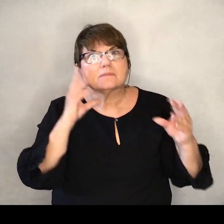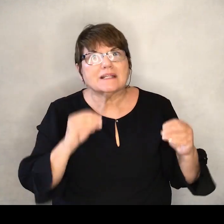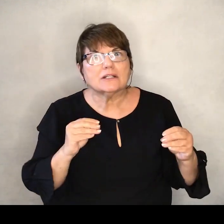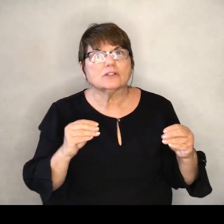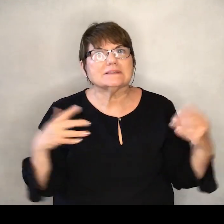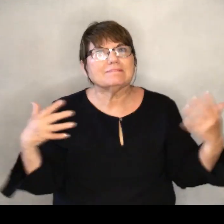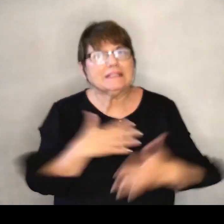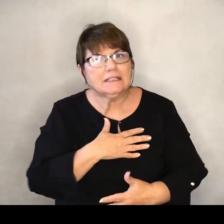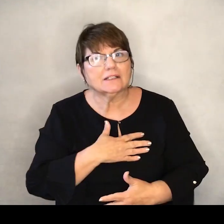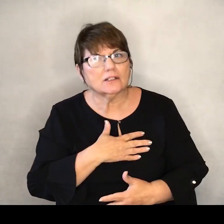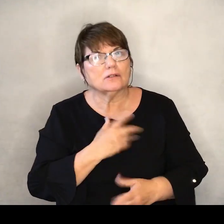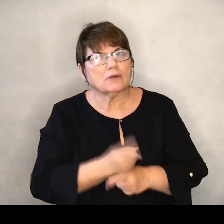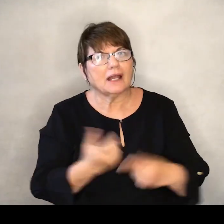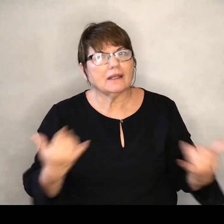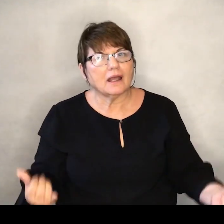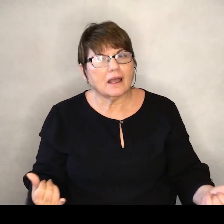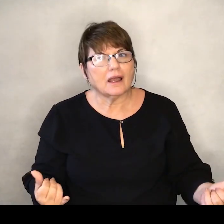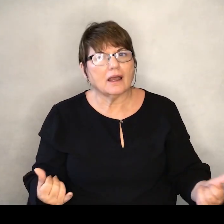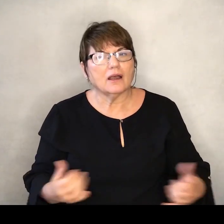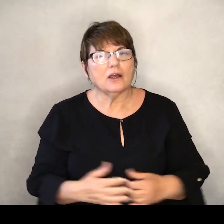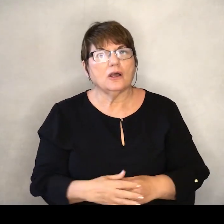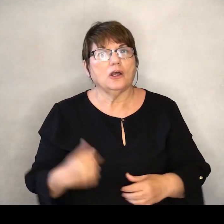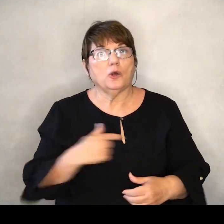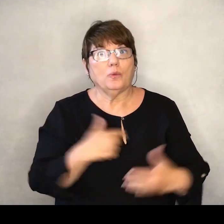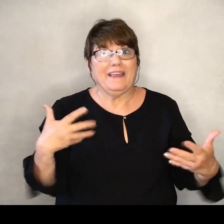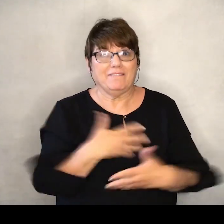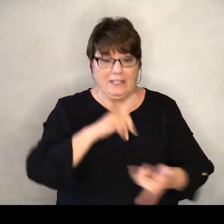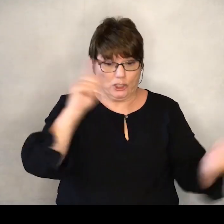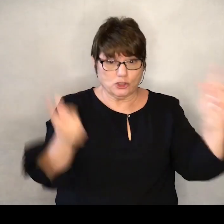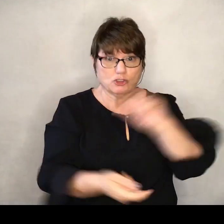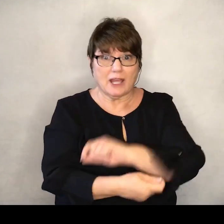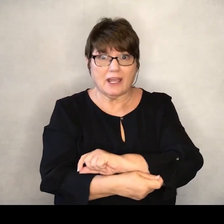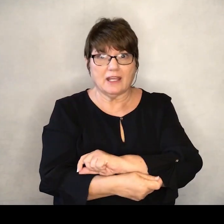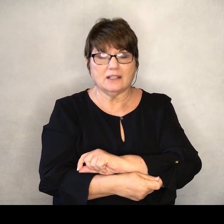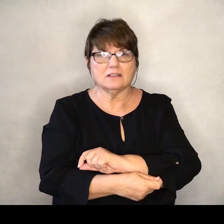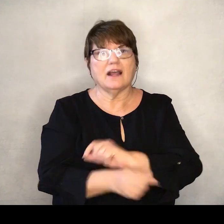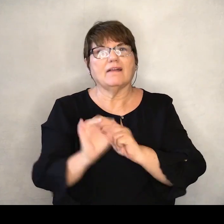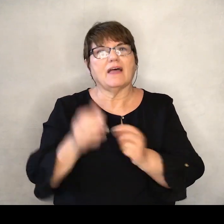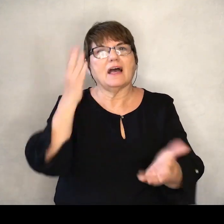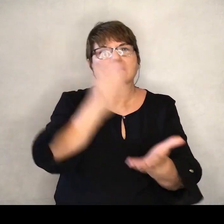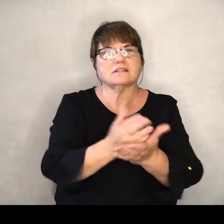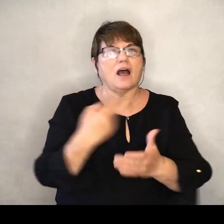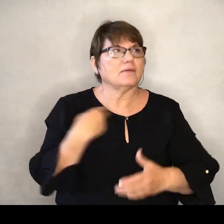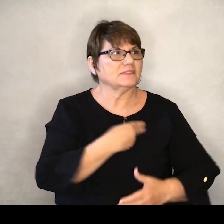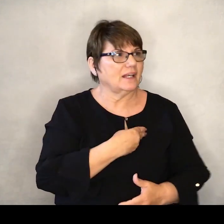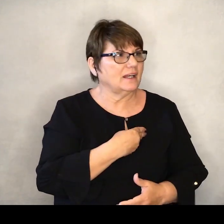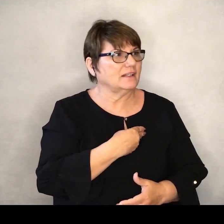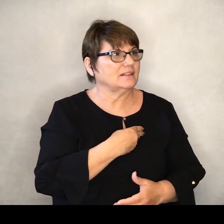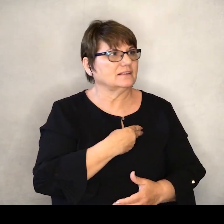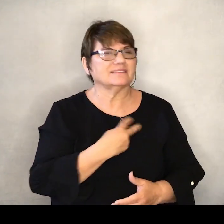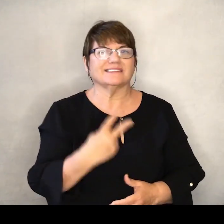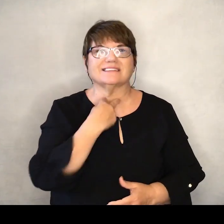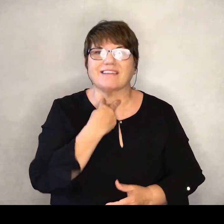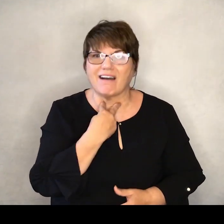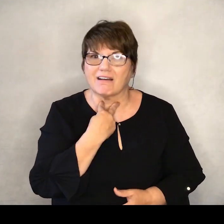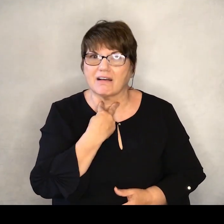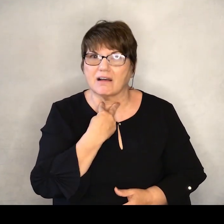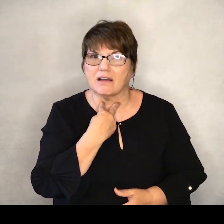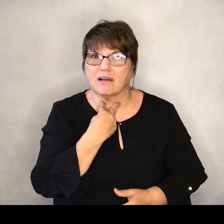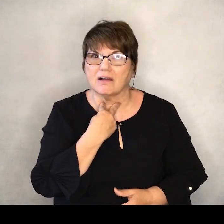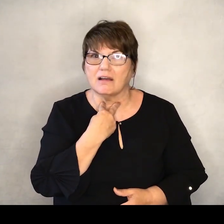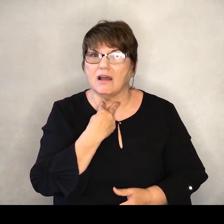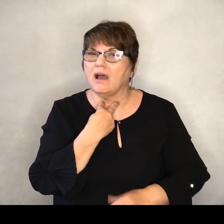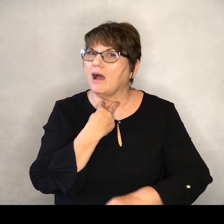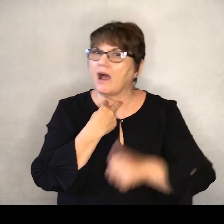things. When we fear change, it keeps us in here and it keeps others from